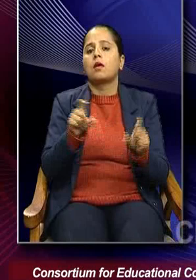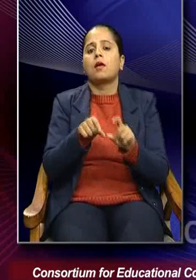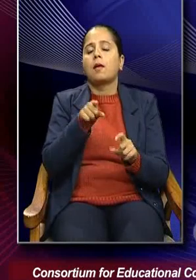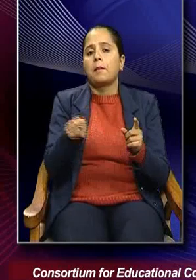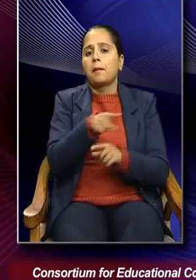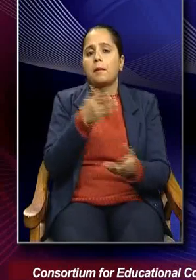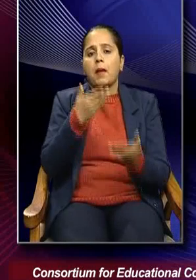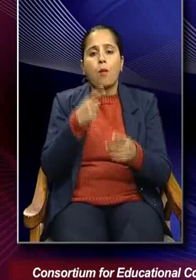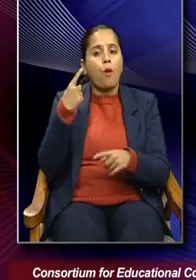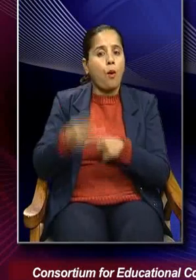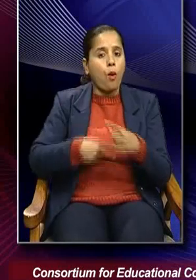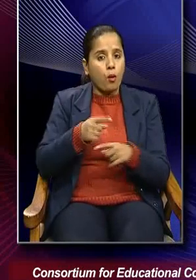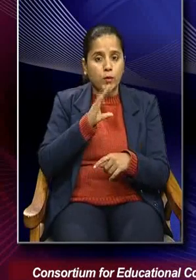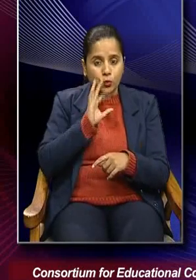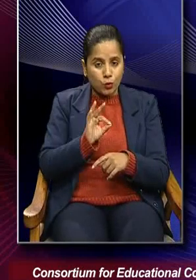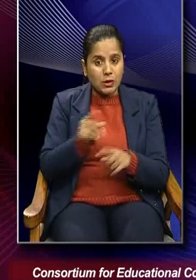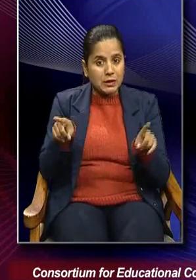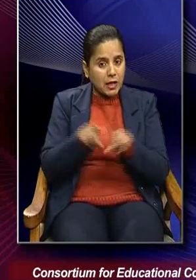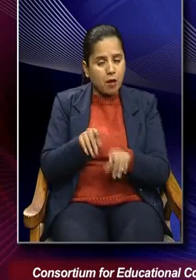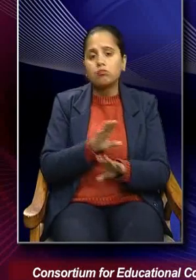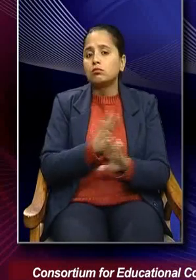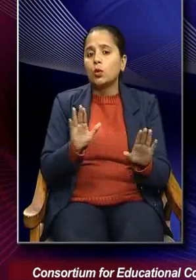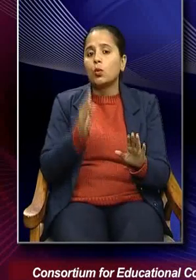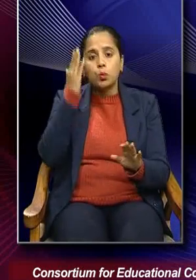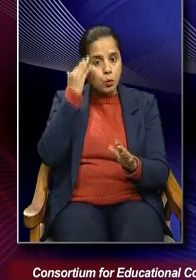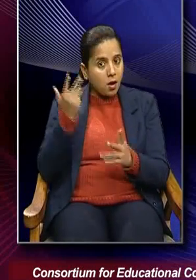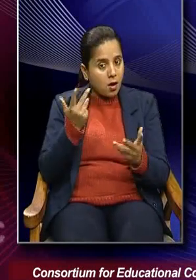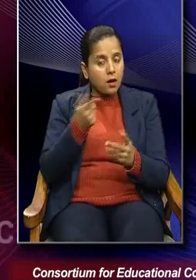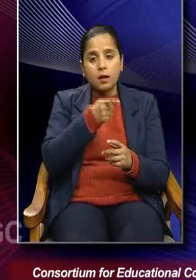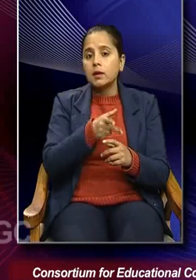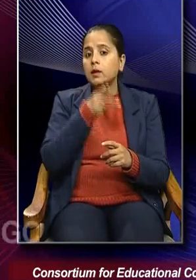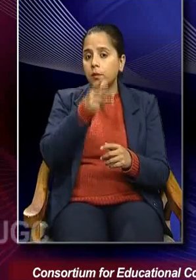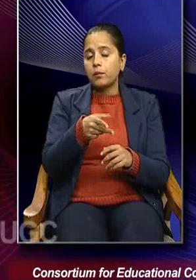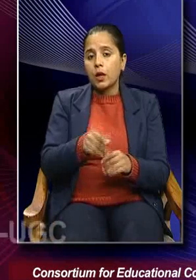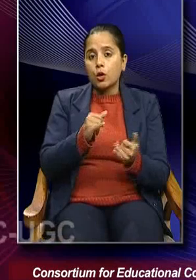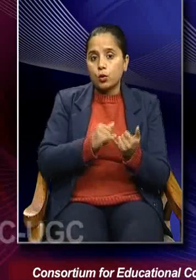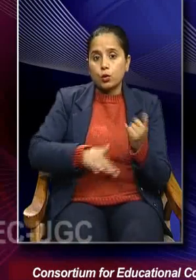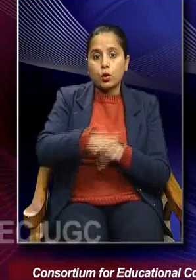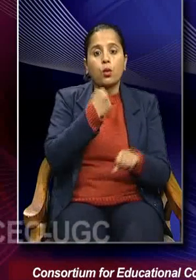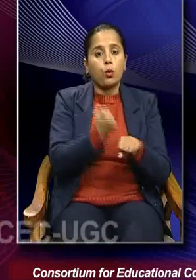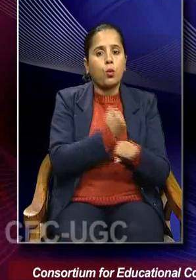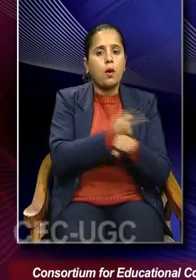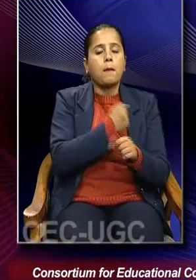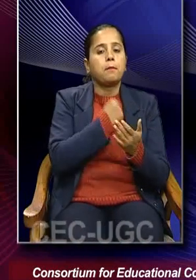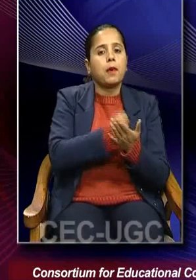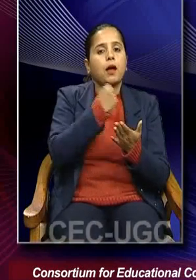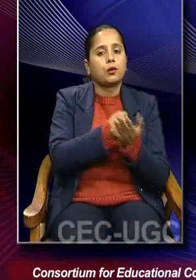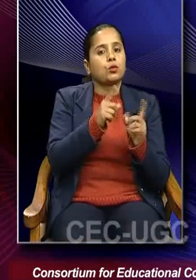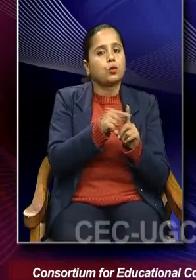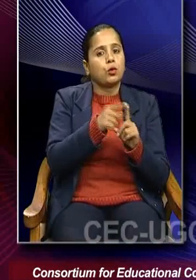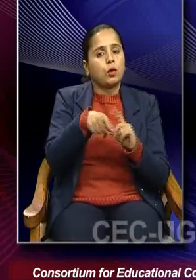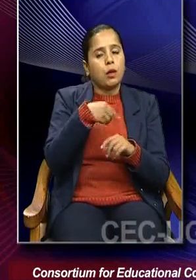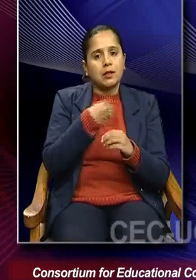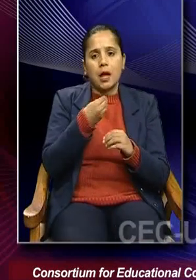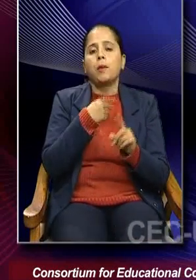not always be true. Why? He says, work is practice. We do